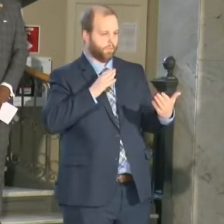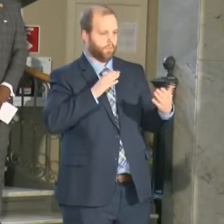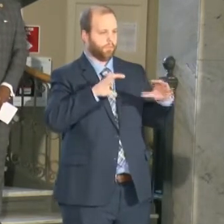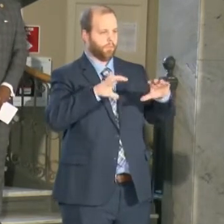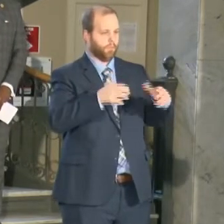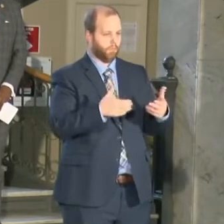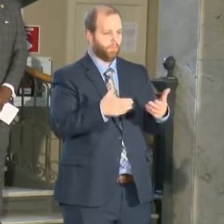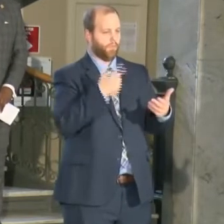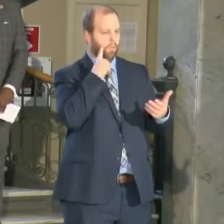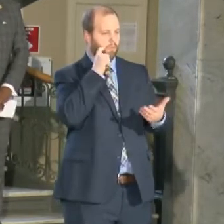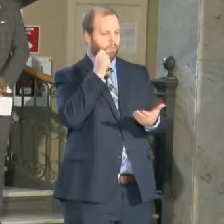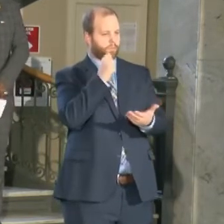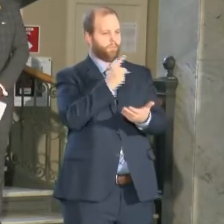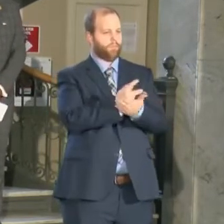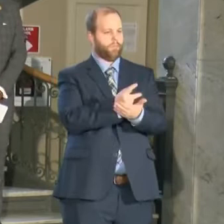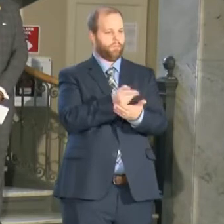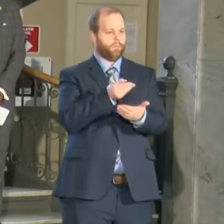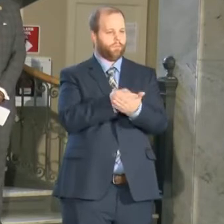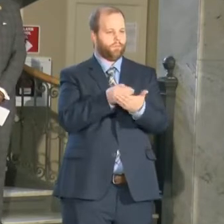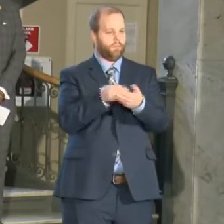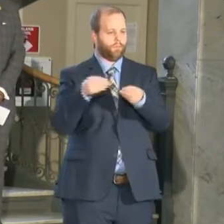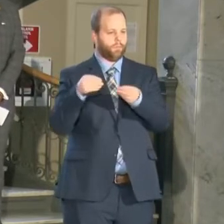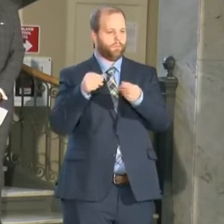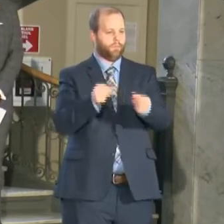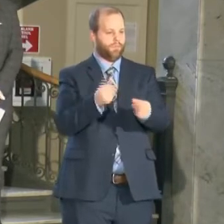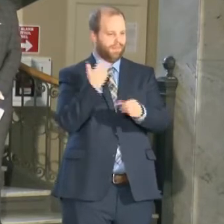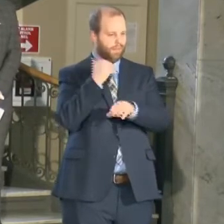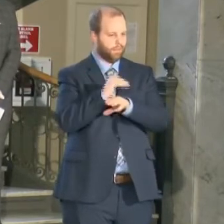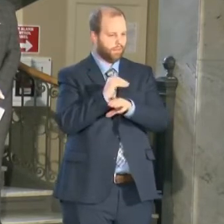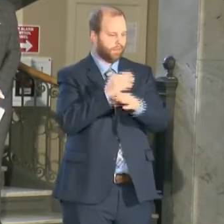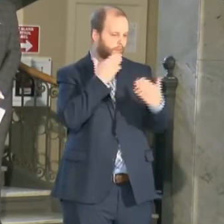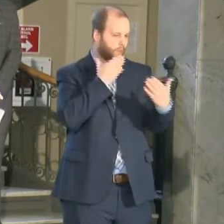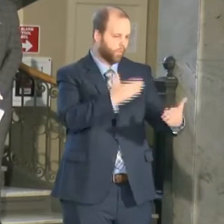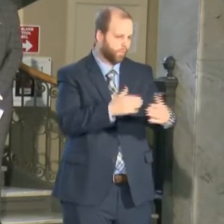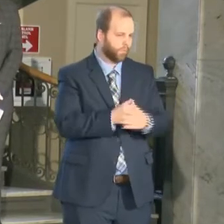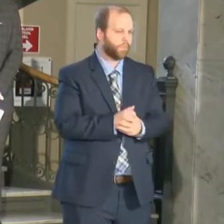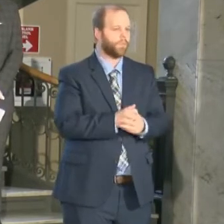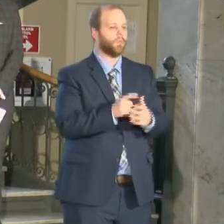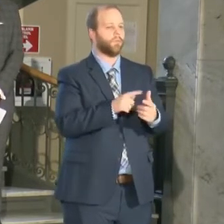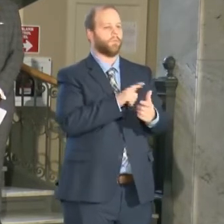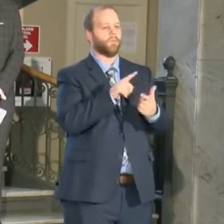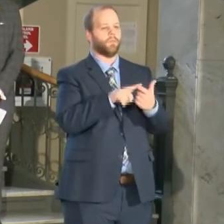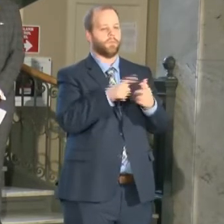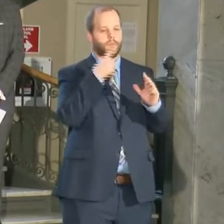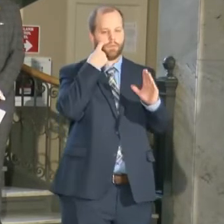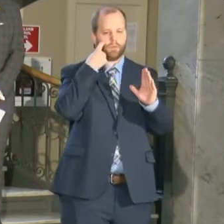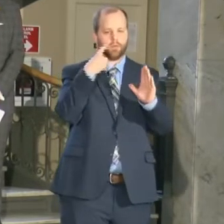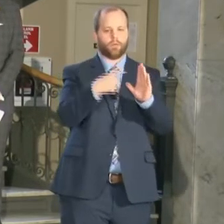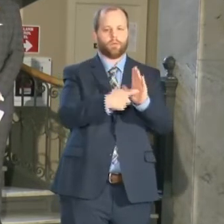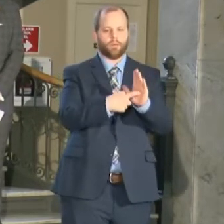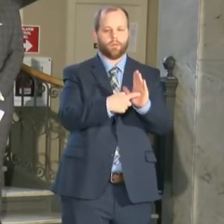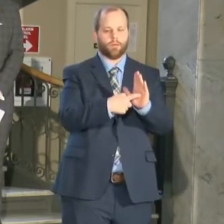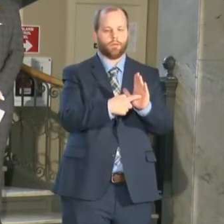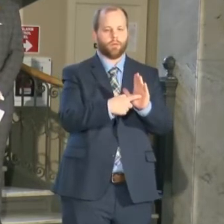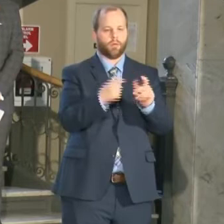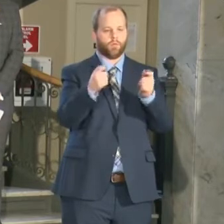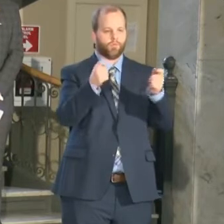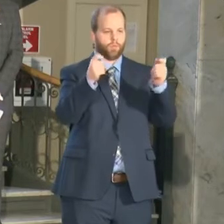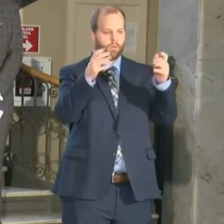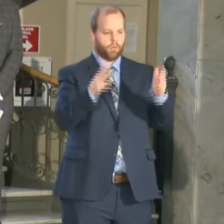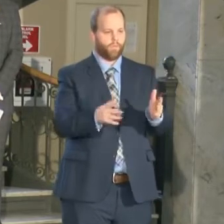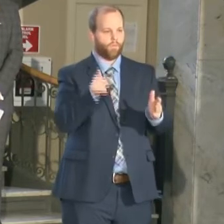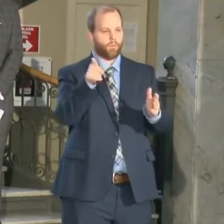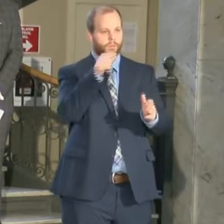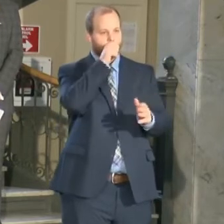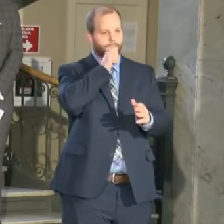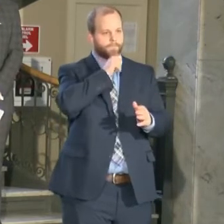uh programs on last night uh and then acknowledge our director dana de set for weathering the storm